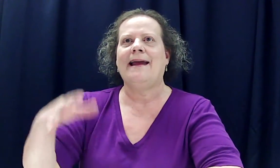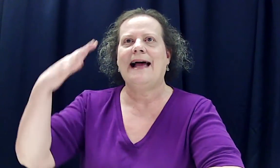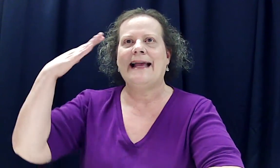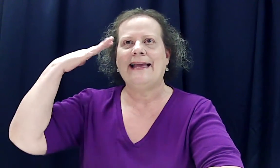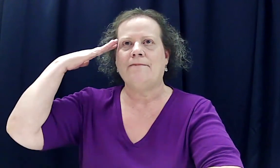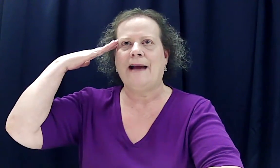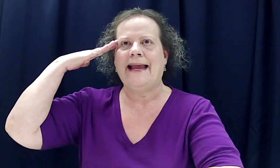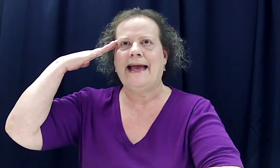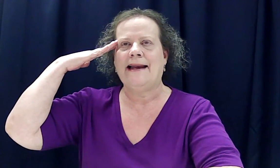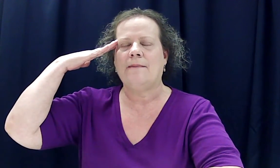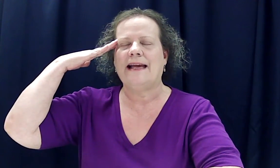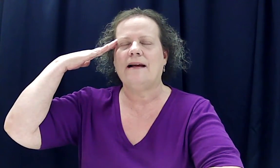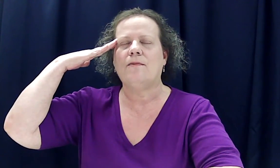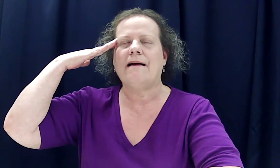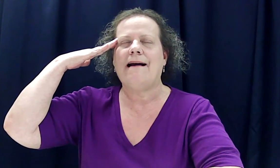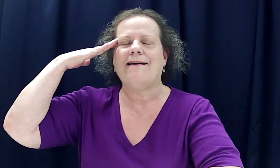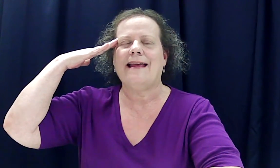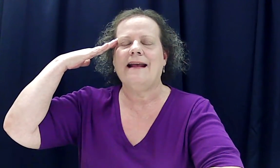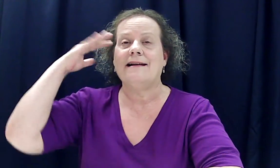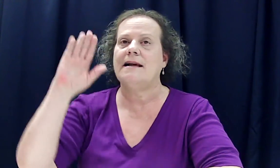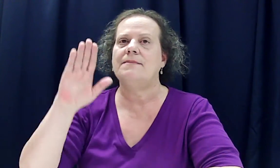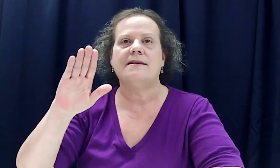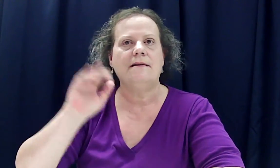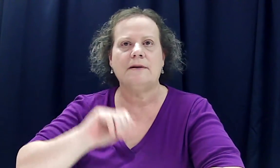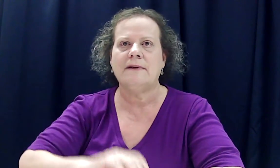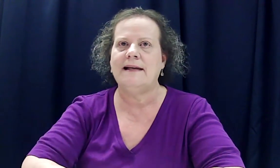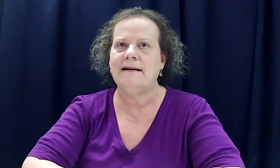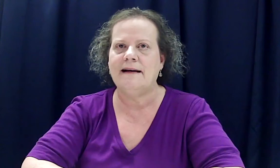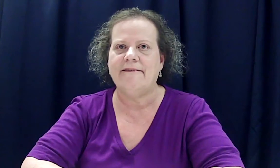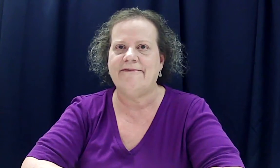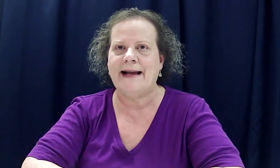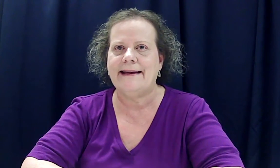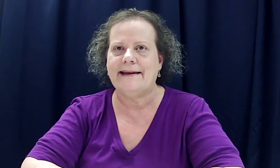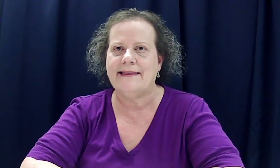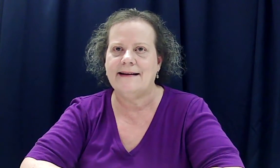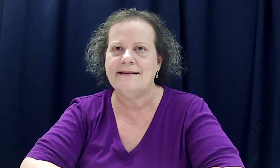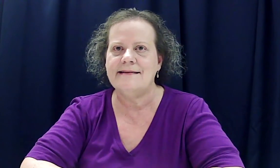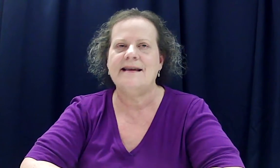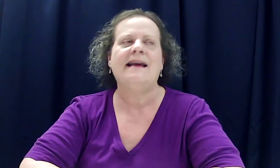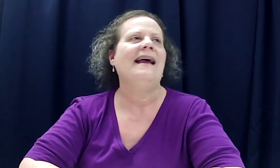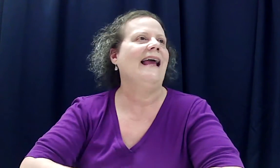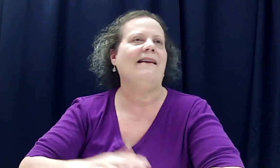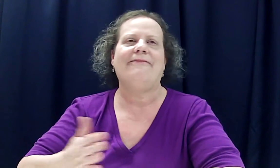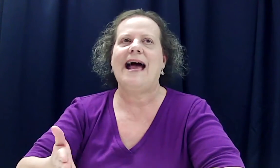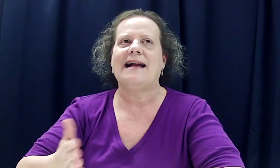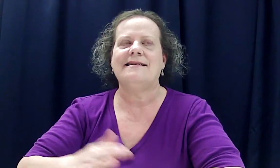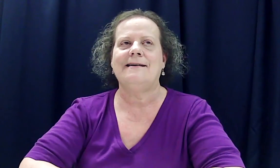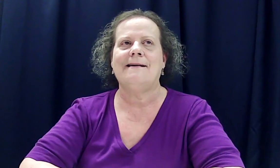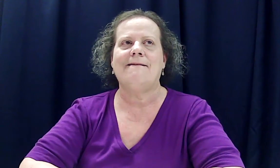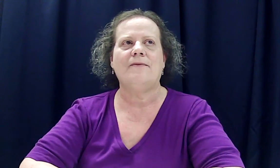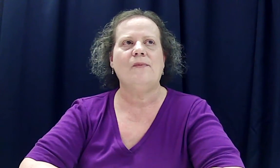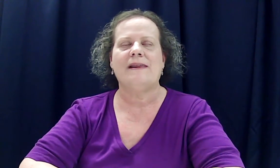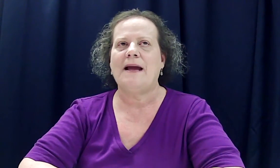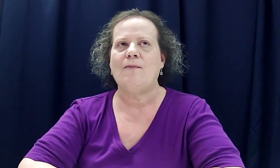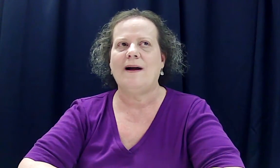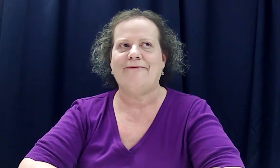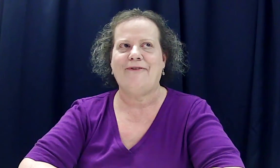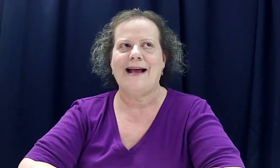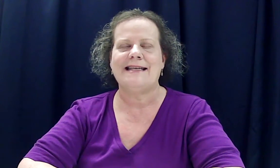I get in my head. I'm like, where are they? Because I'm super really good at finding things. In fact, you know, with my one friend, she